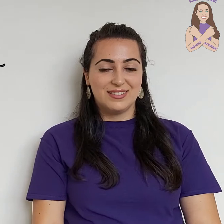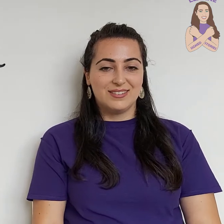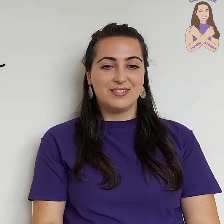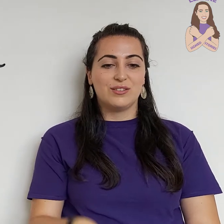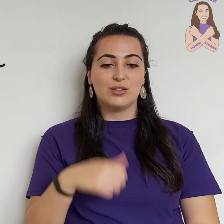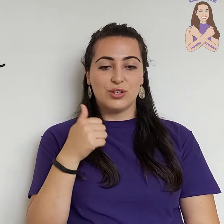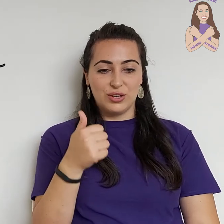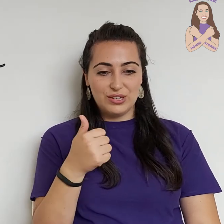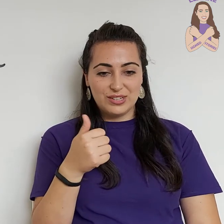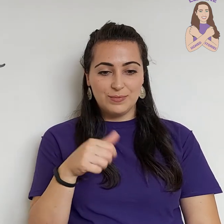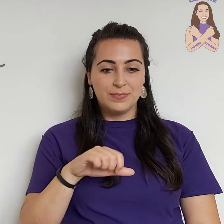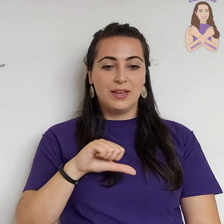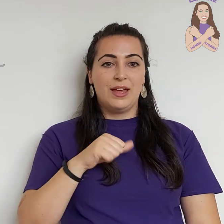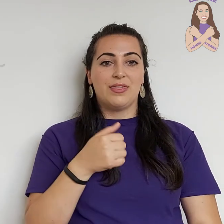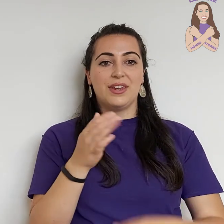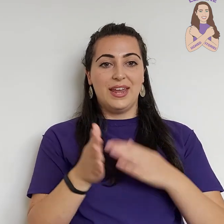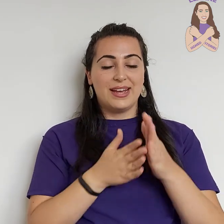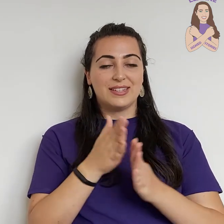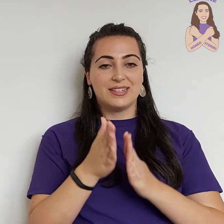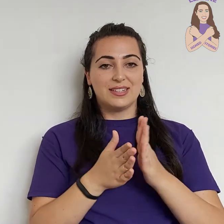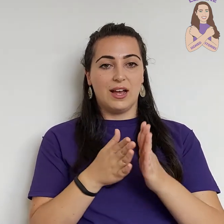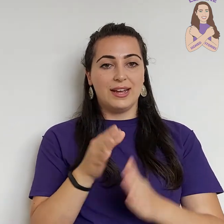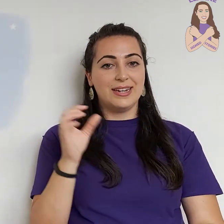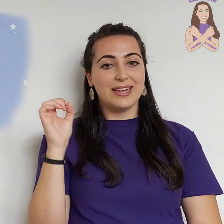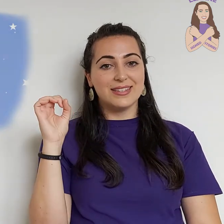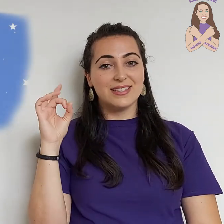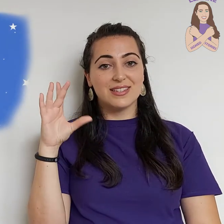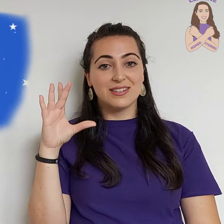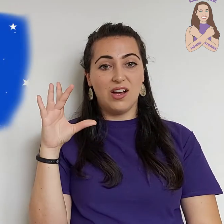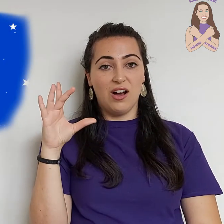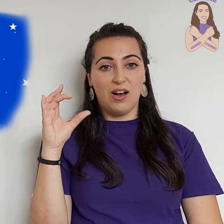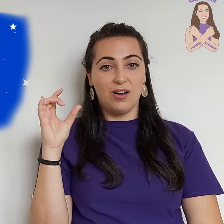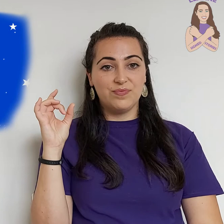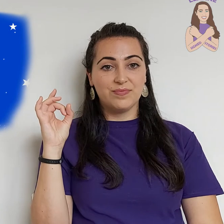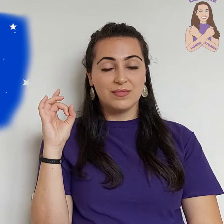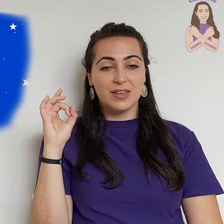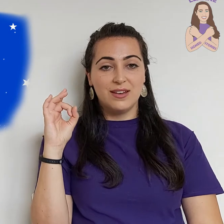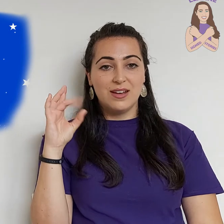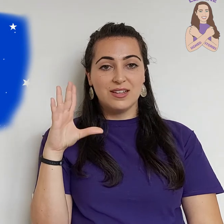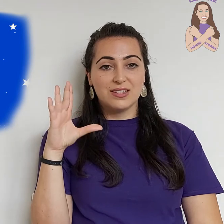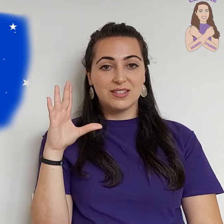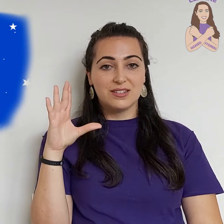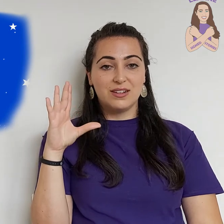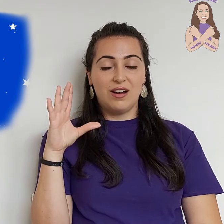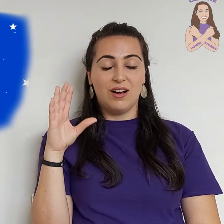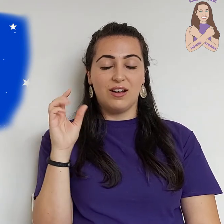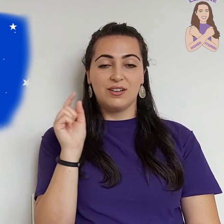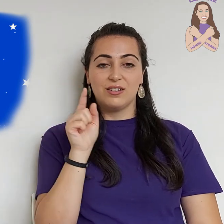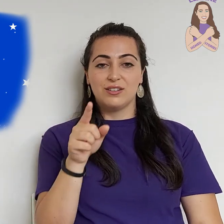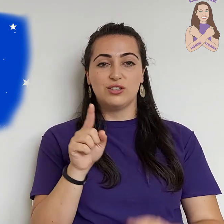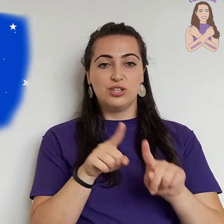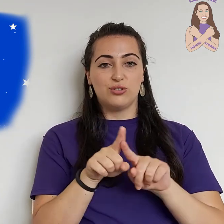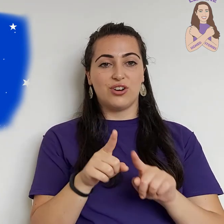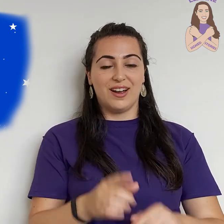Good. The next sign is Star. Star. You try.